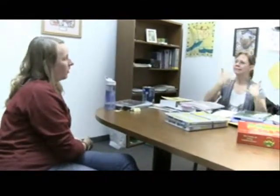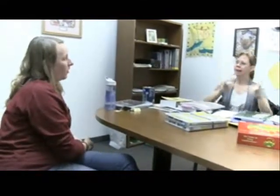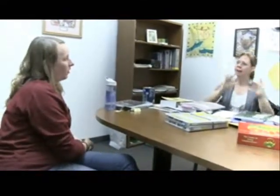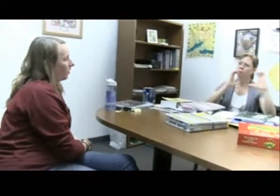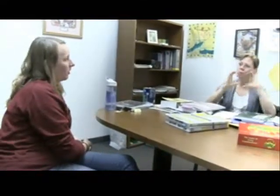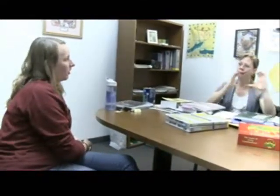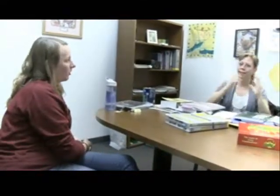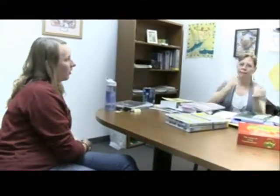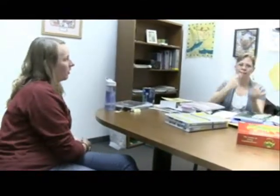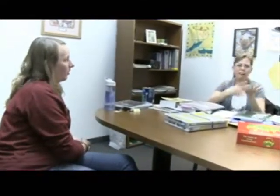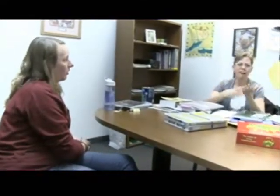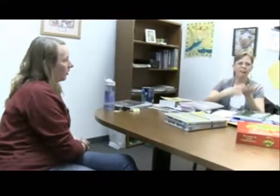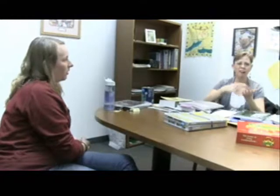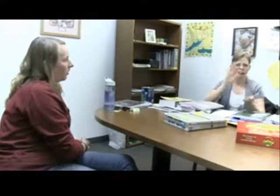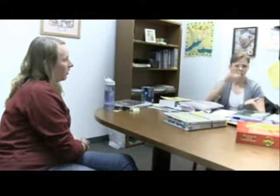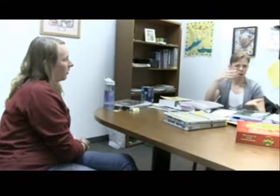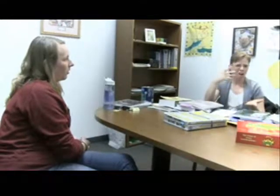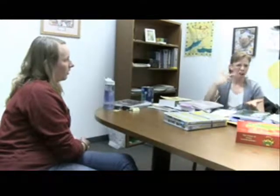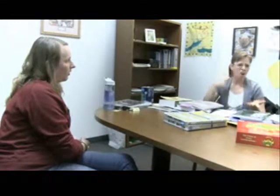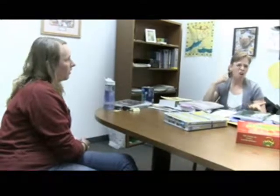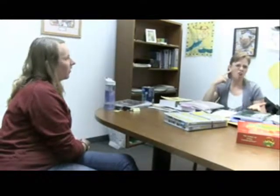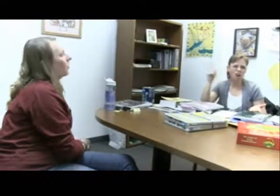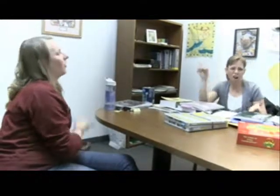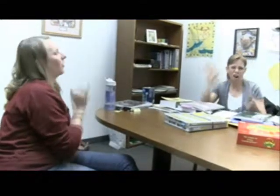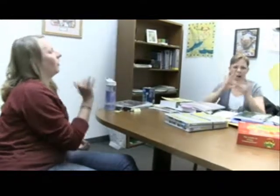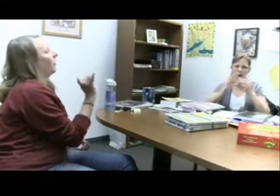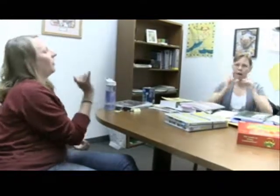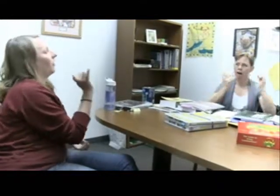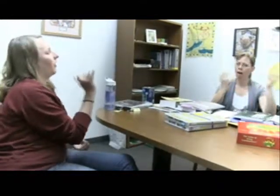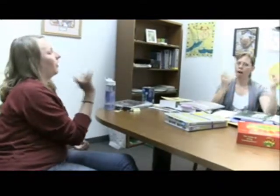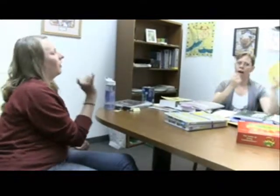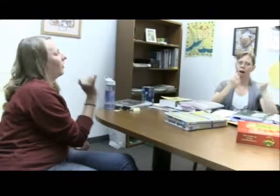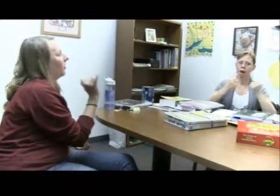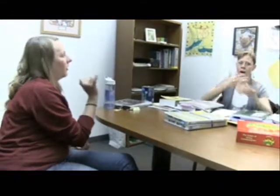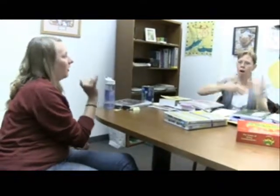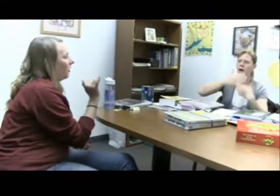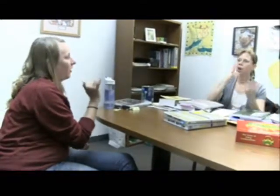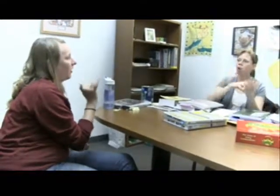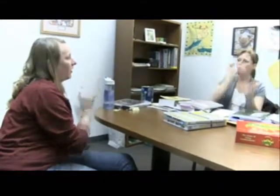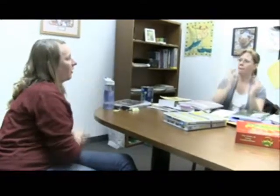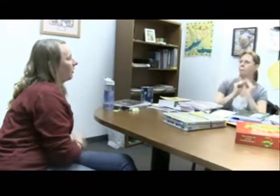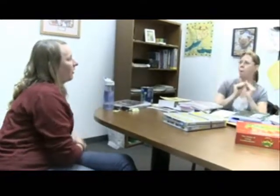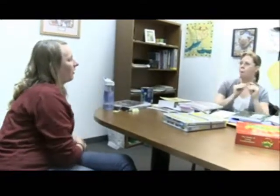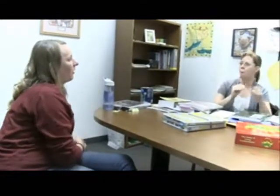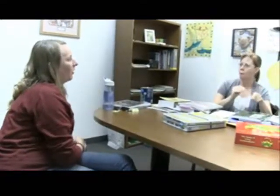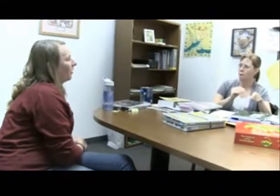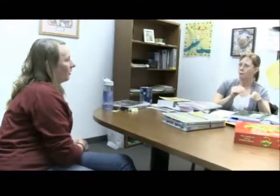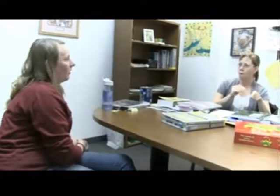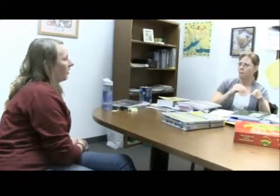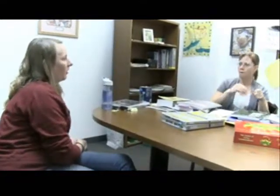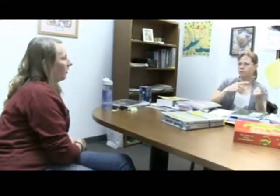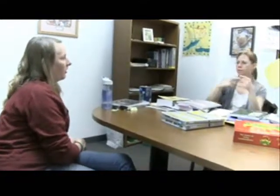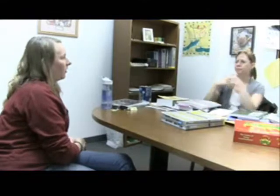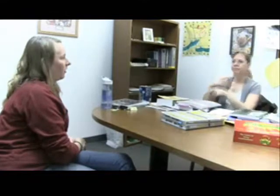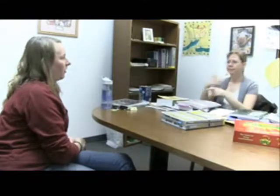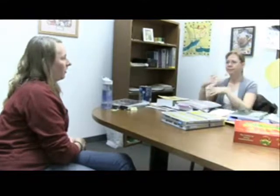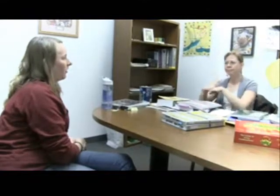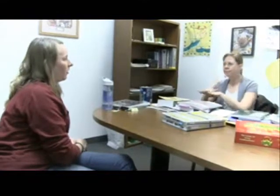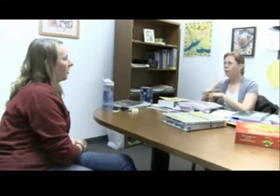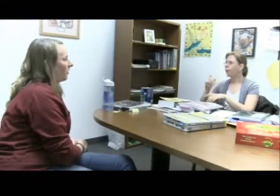This is why specialized schools are much better. All of the lessons are in sign and they're making direct conversation with the students, as well as